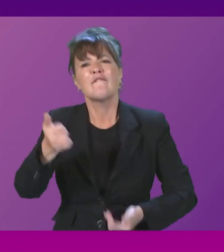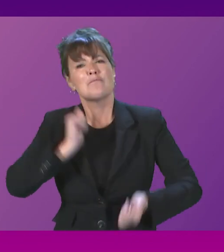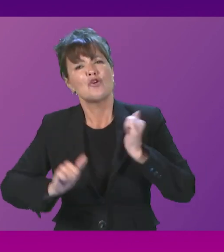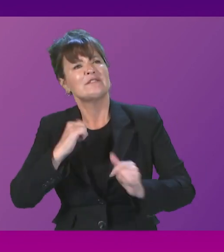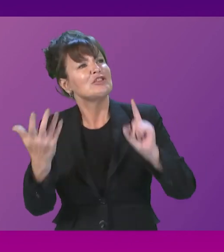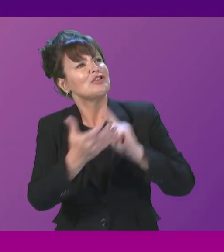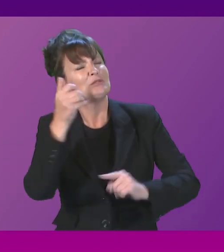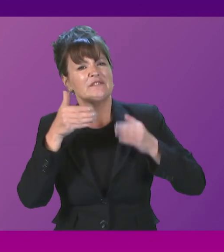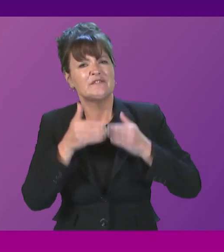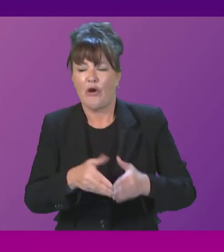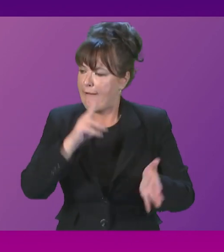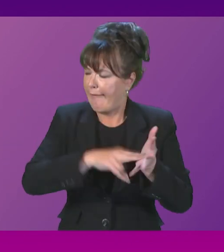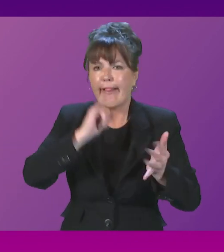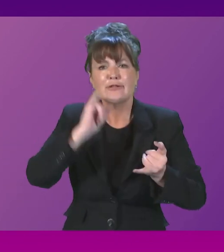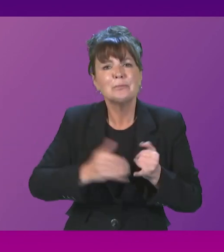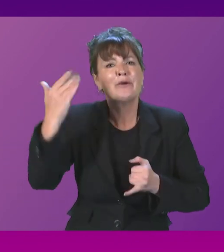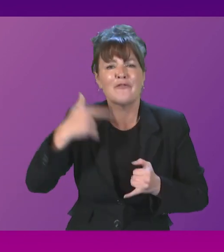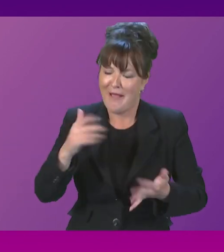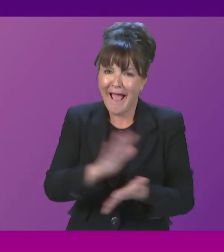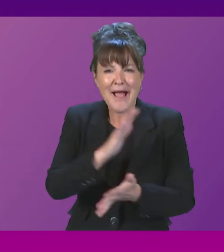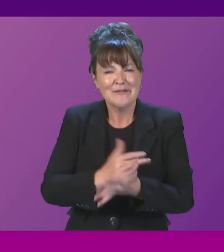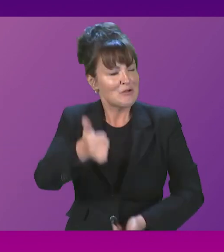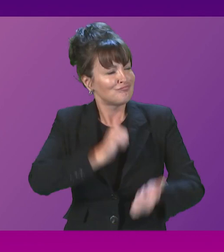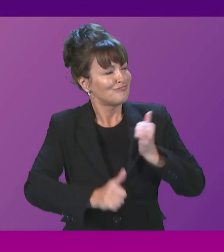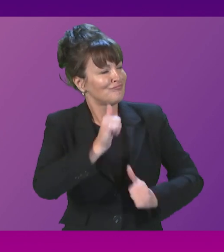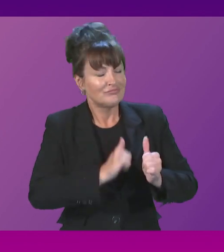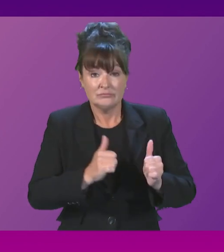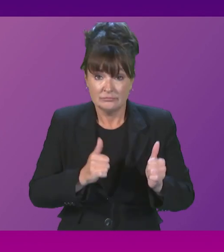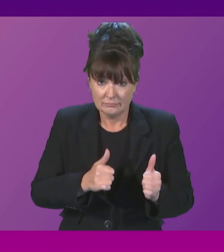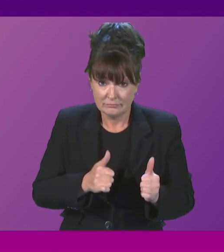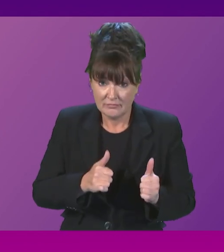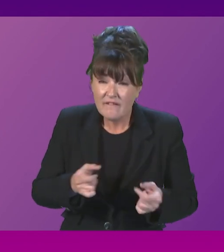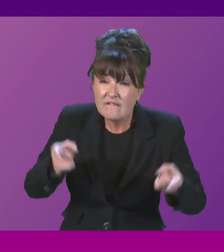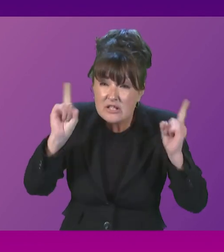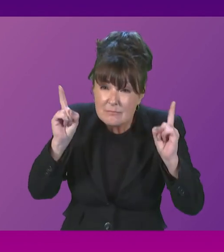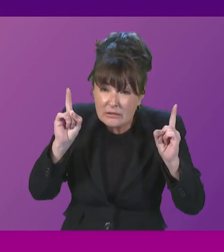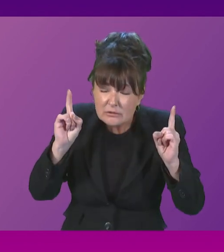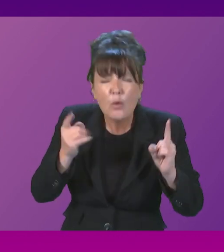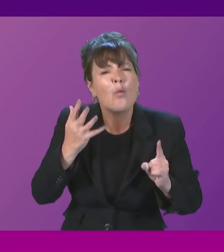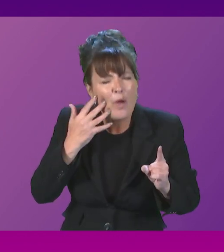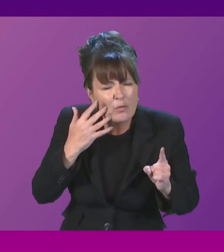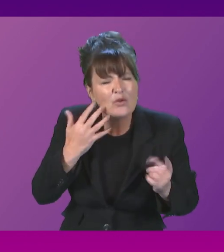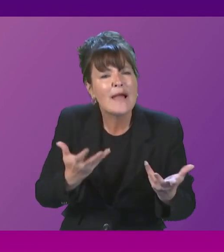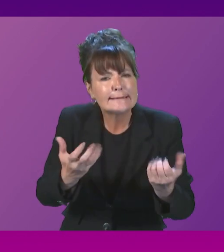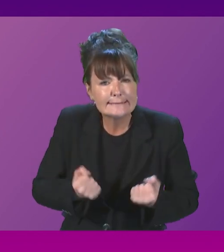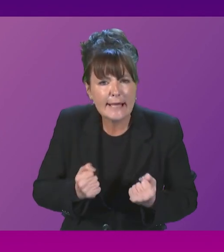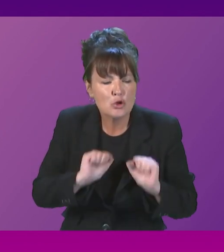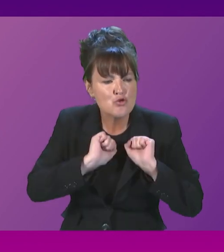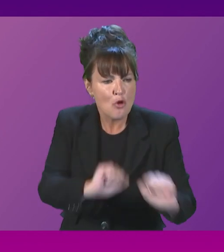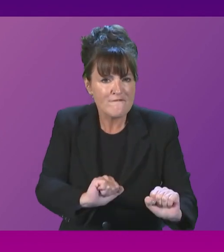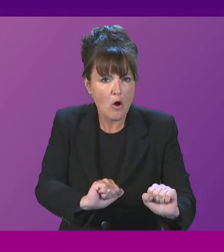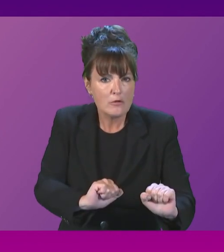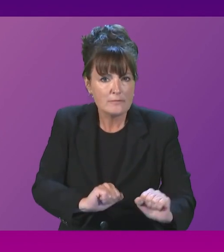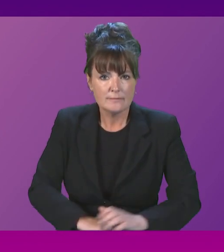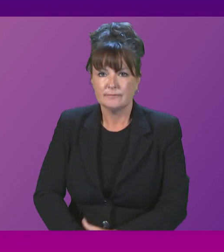Nicola Sturgeon was happy to take all of the praise. First Minister, when will you start to take the blame? First Minister